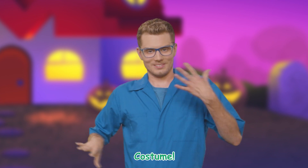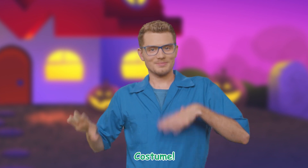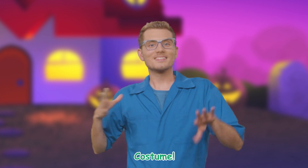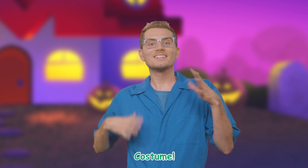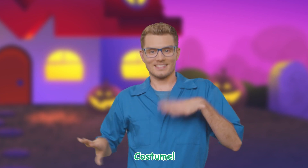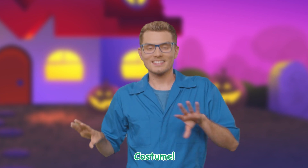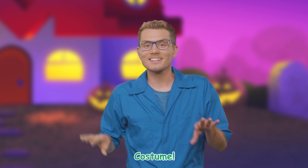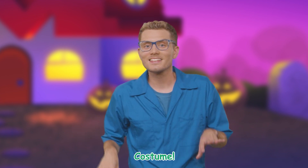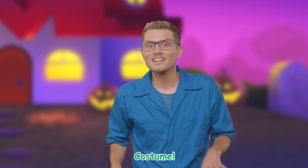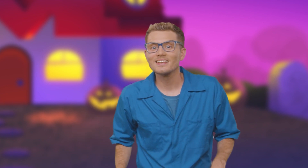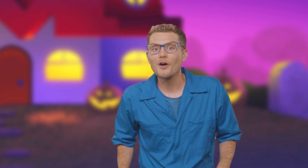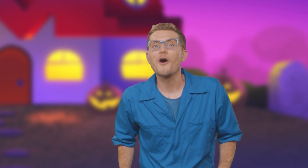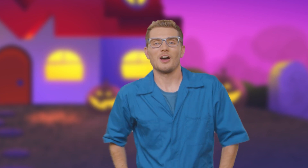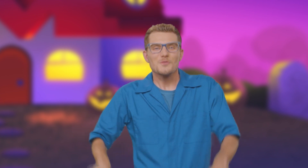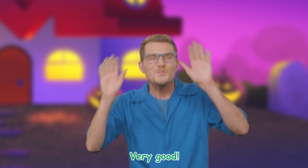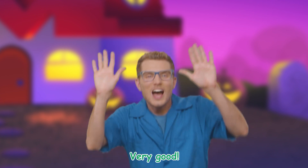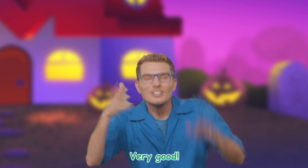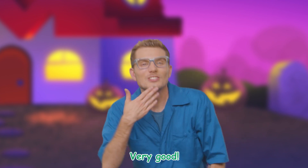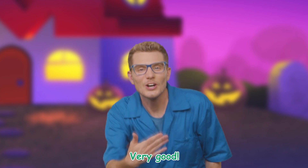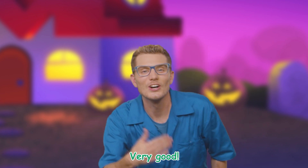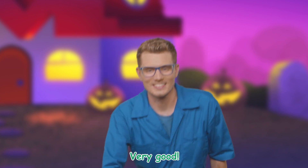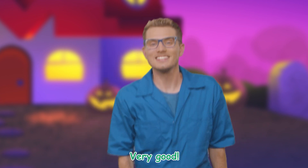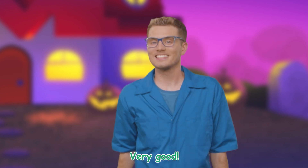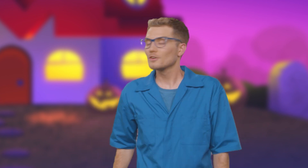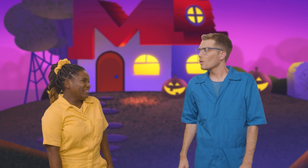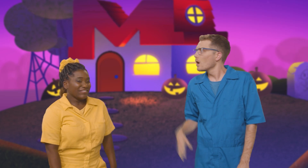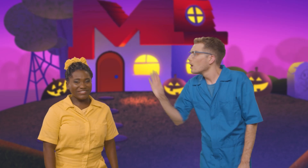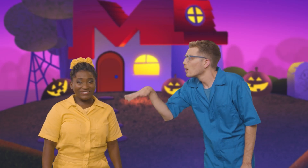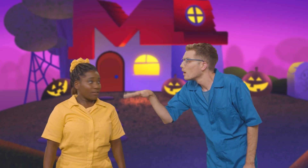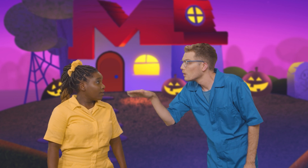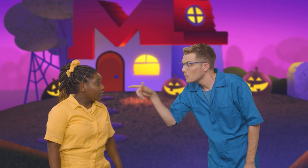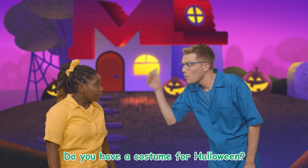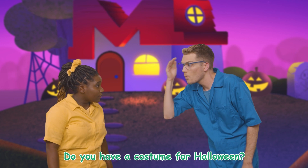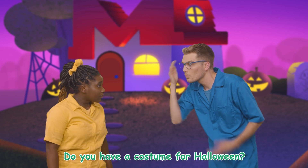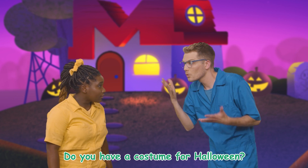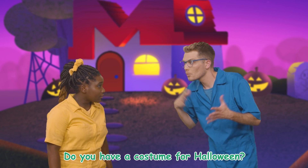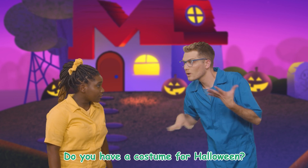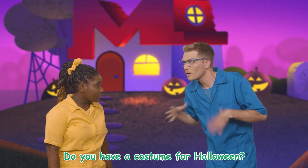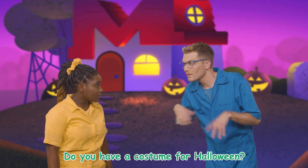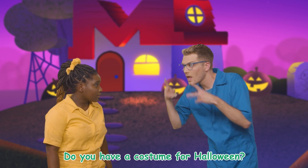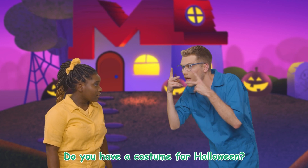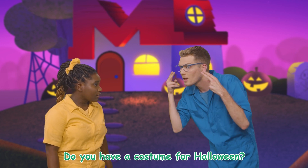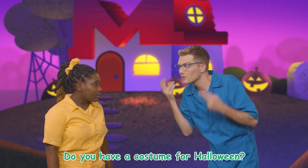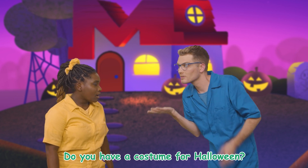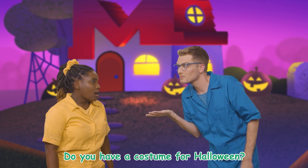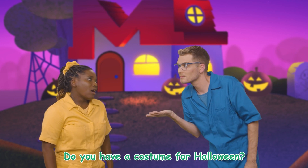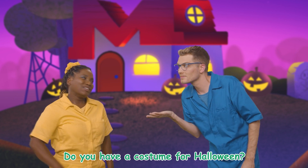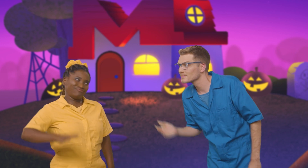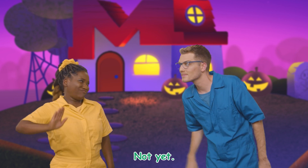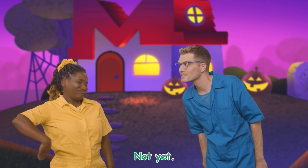Costume! Very good! Sunny! Do you have a costume for Halloween? Not